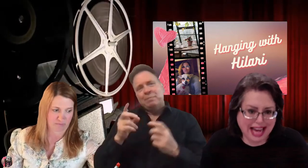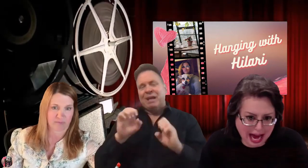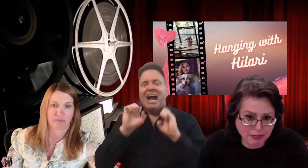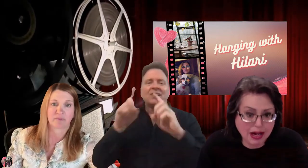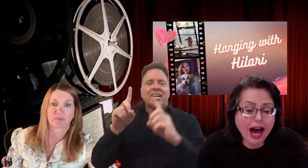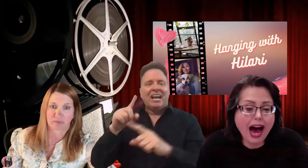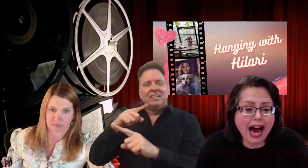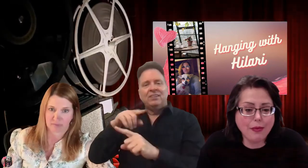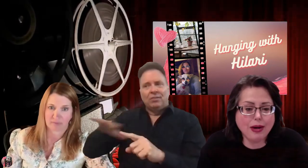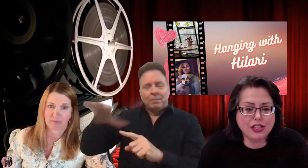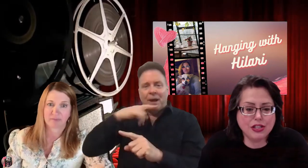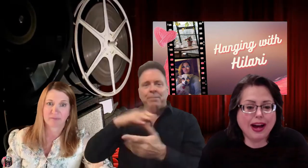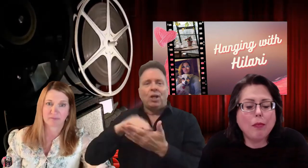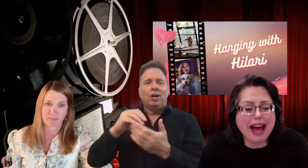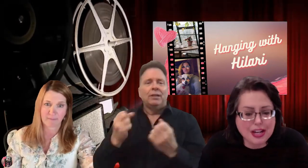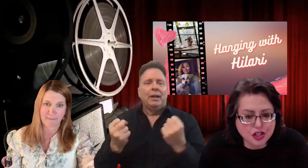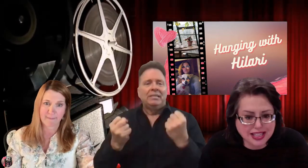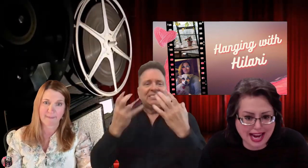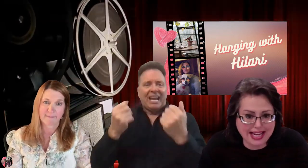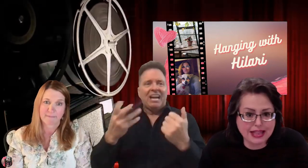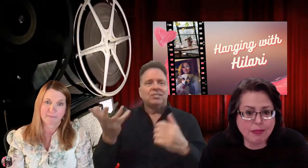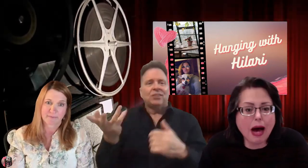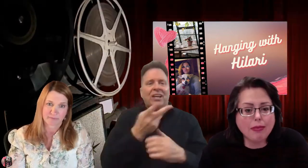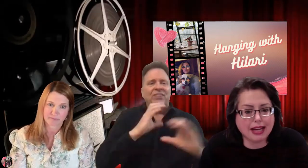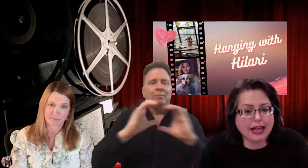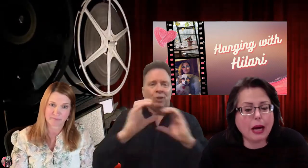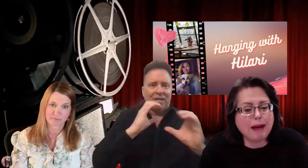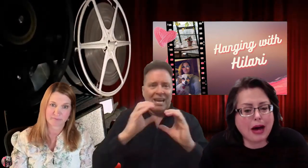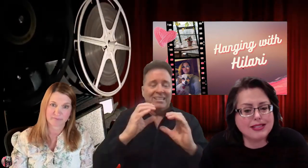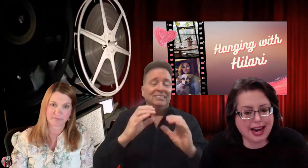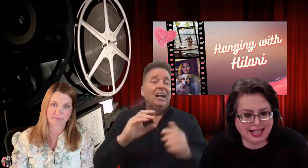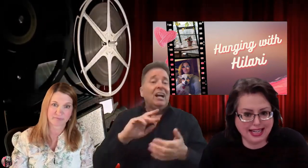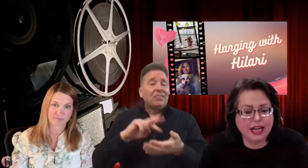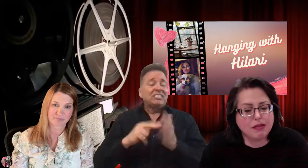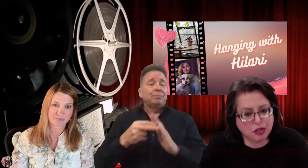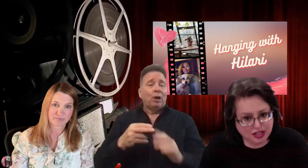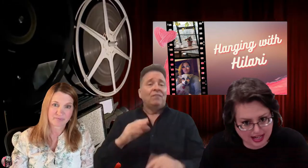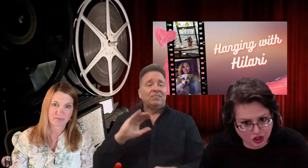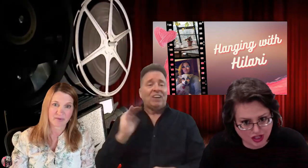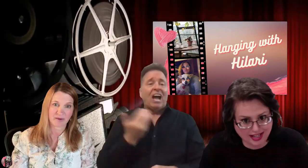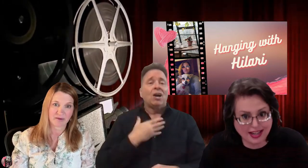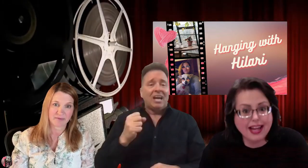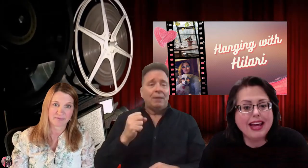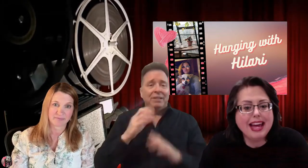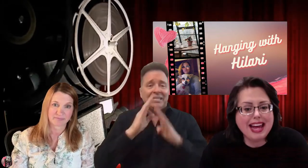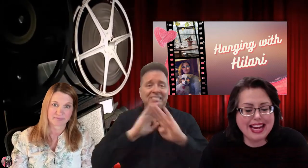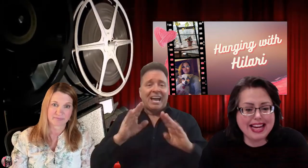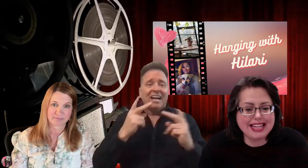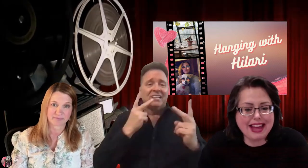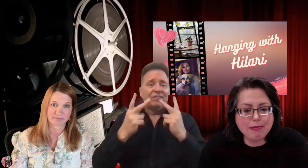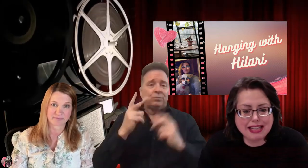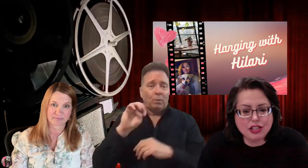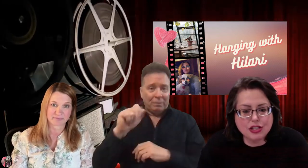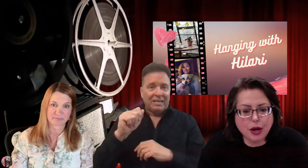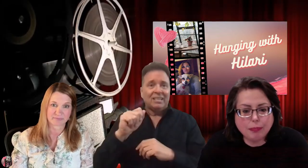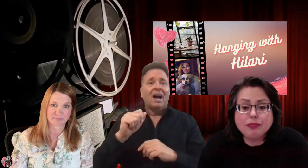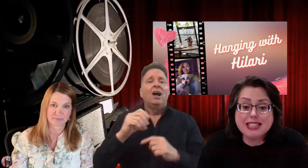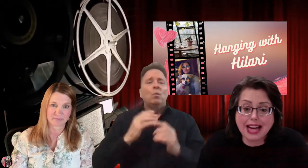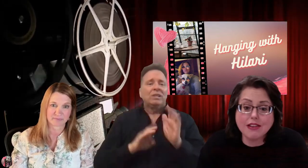gap. I want to help educate the public about signing and communication. And, that means, you know, Silent